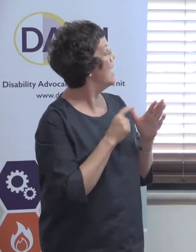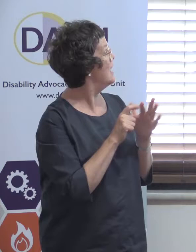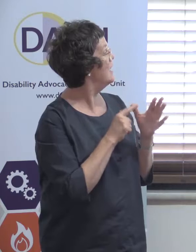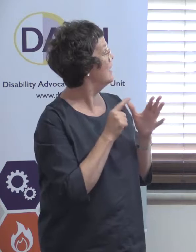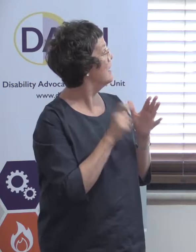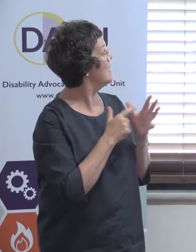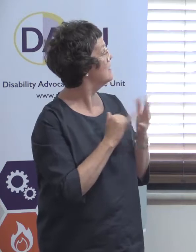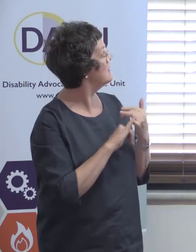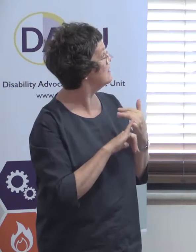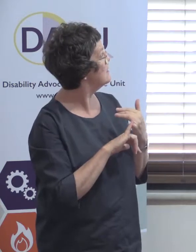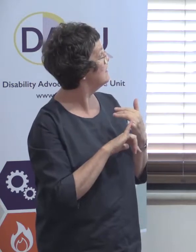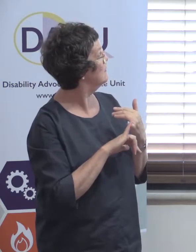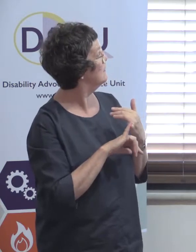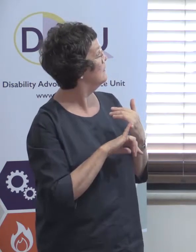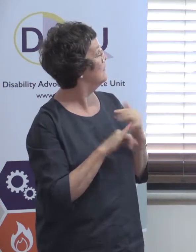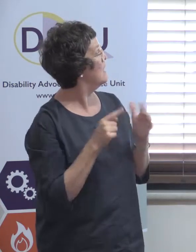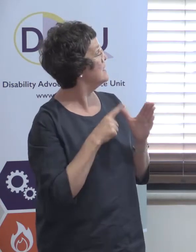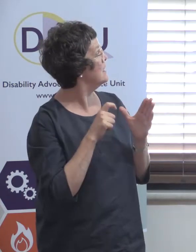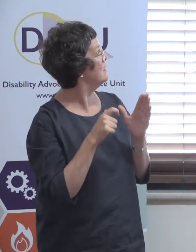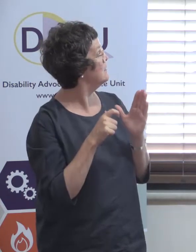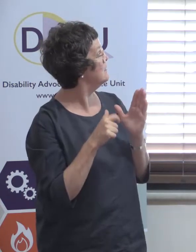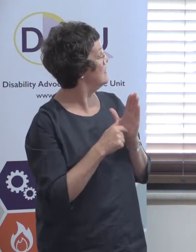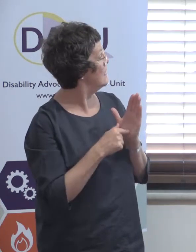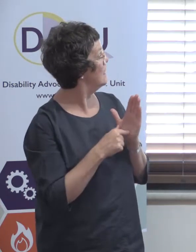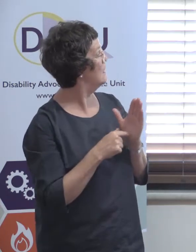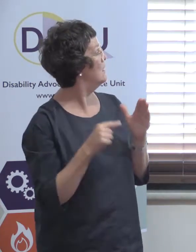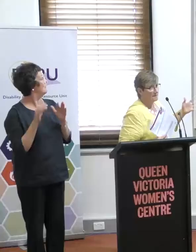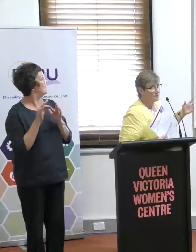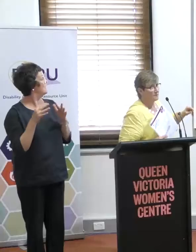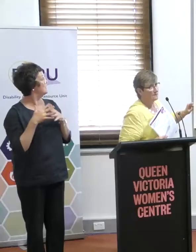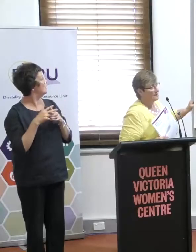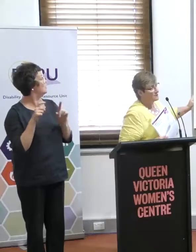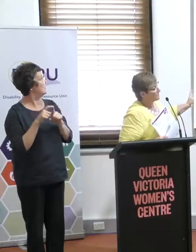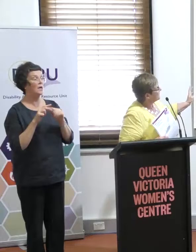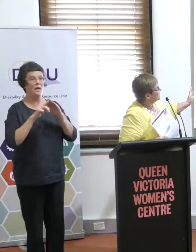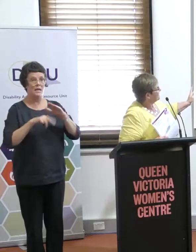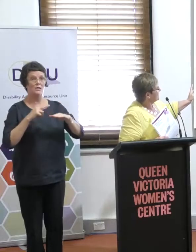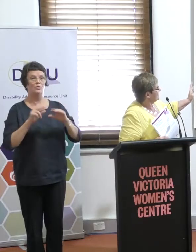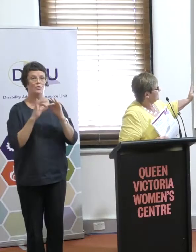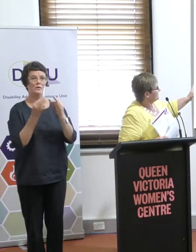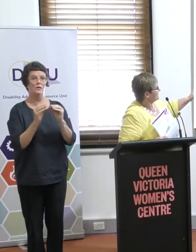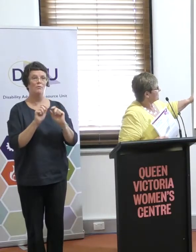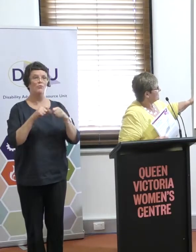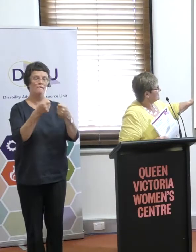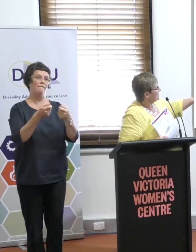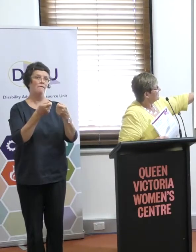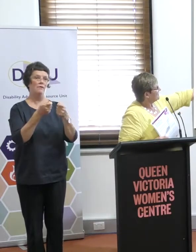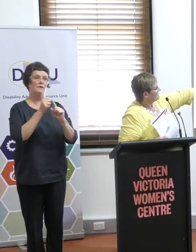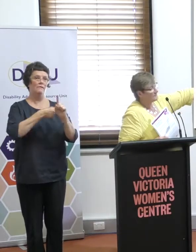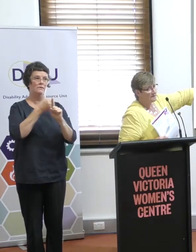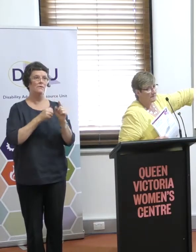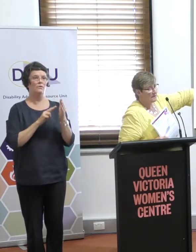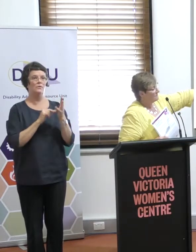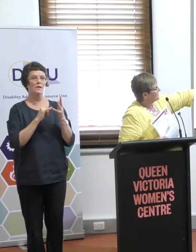Advocacy Australia. Atticus from ACT. PWD, which does, is a national organisation but provides advocacy in New South Wales and Queensland.